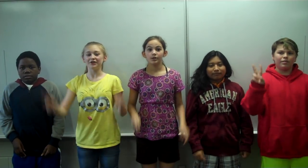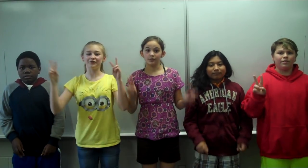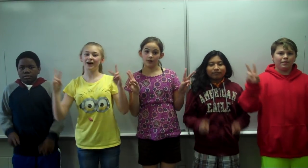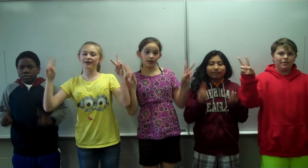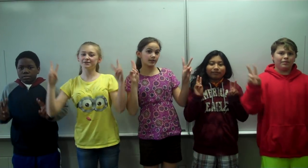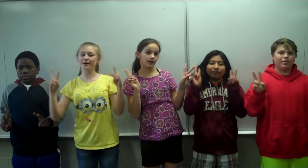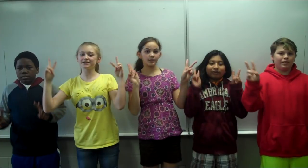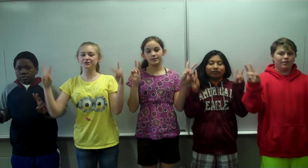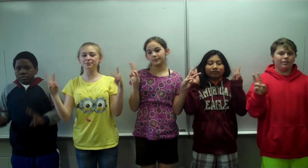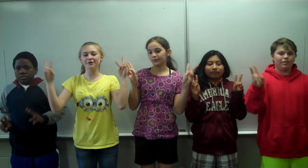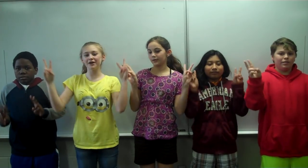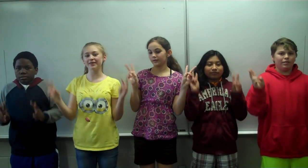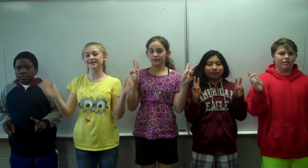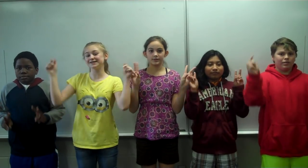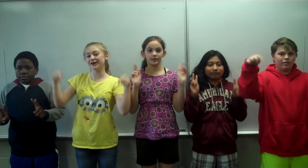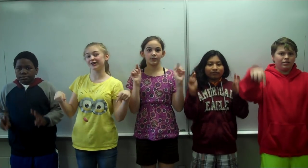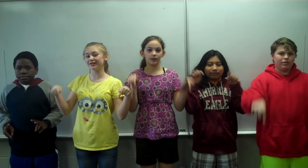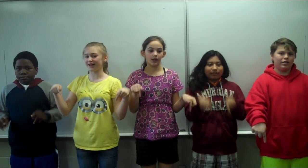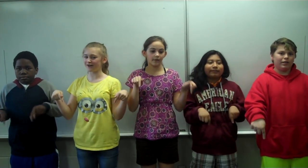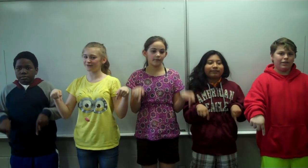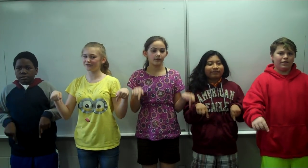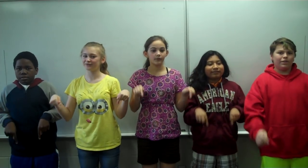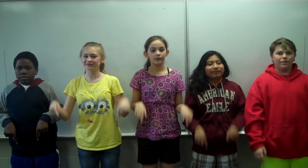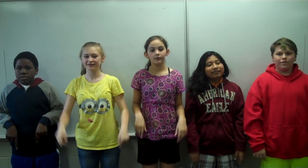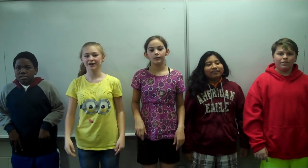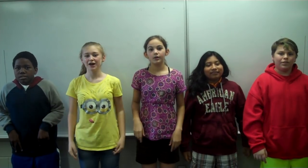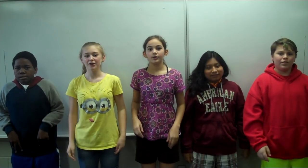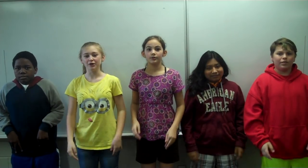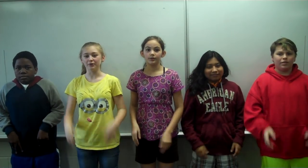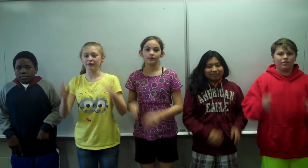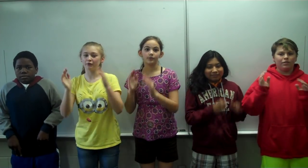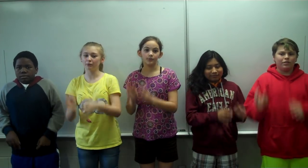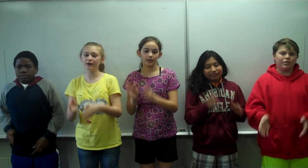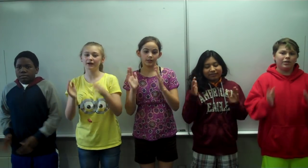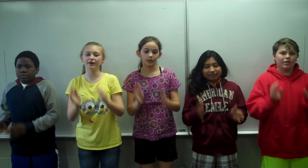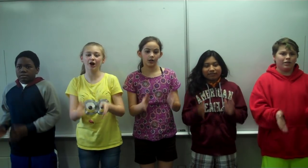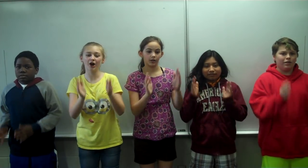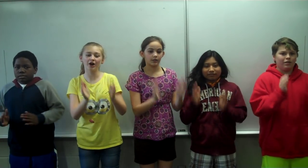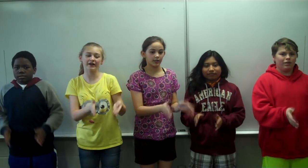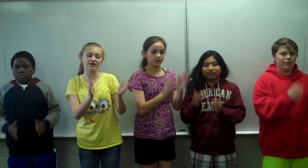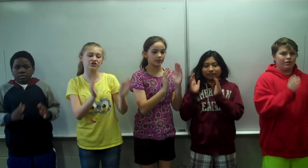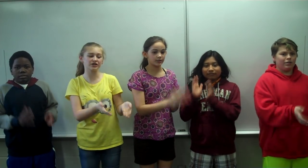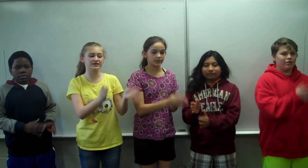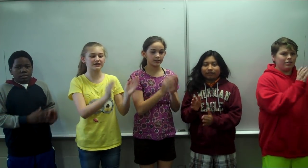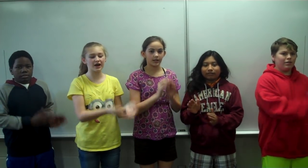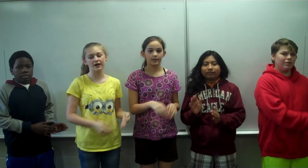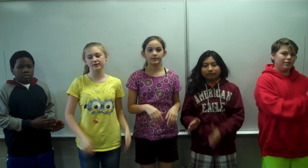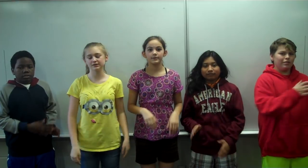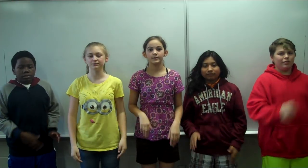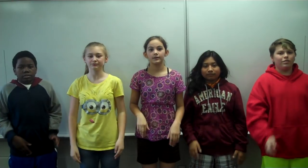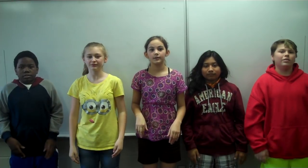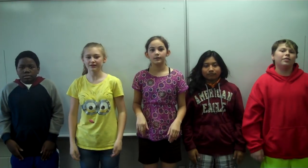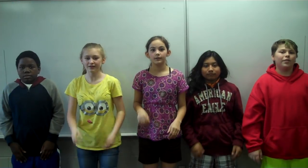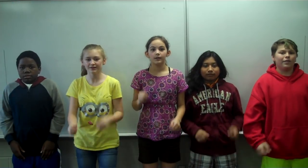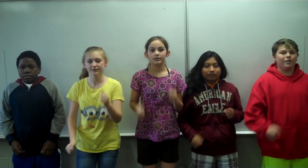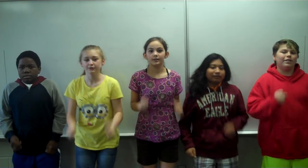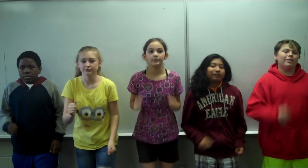Nirvana's possible in this here life No need for the reincarnation slice Escaped